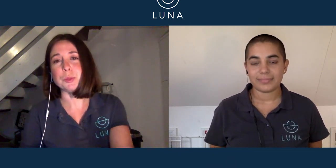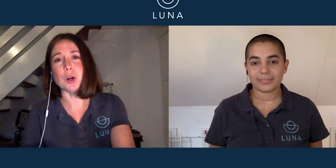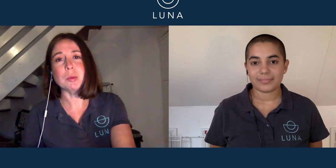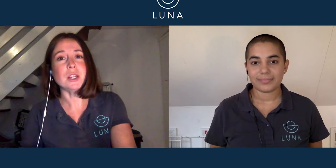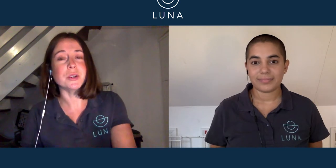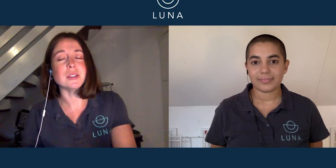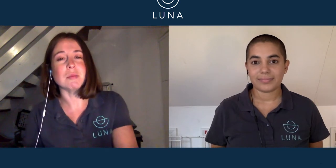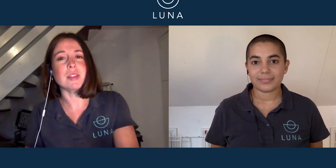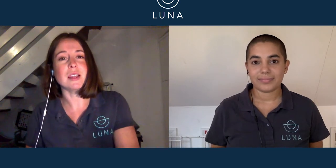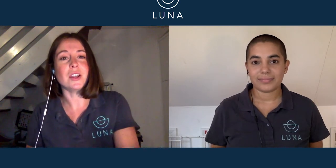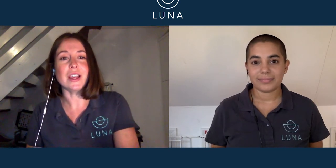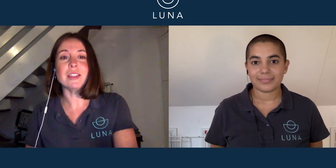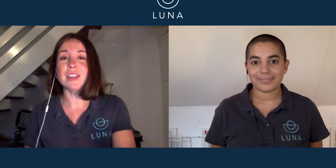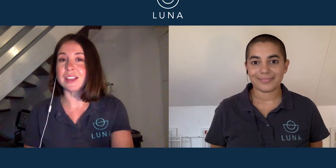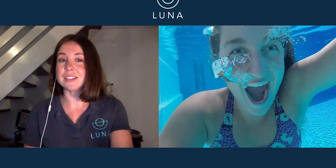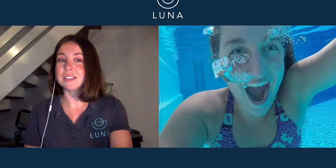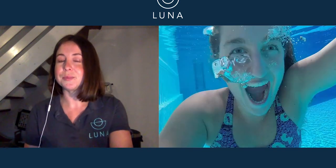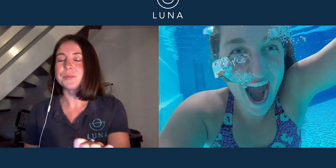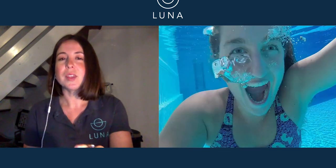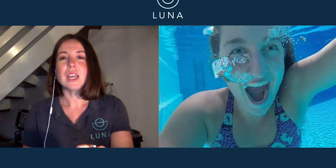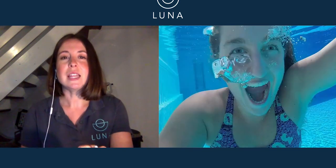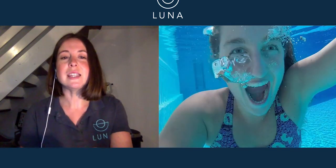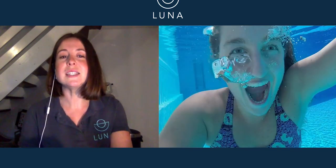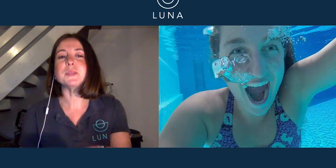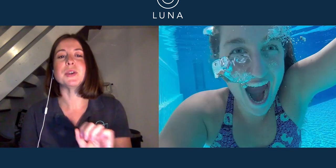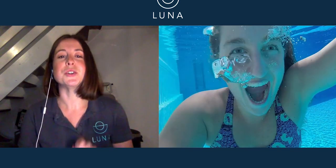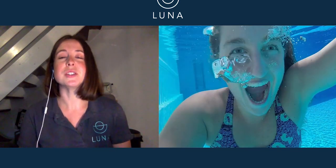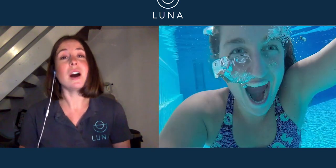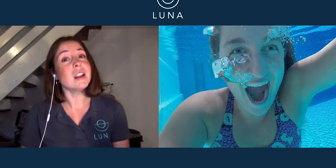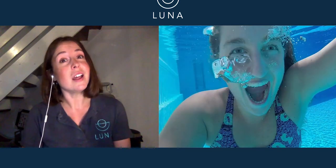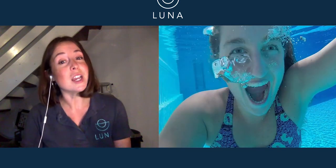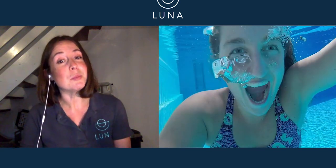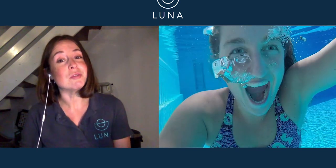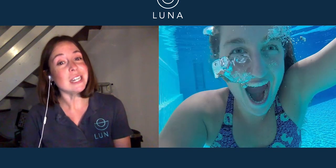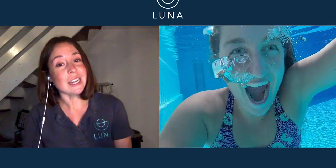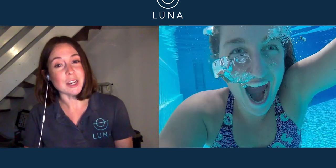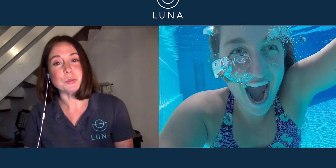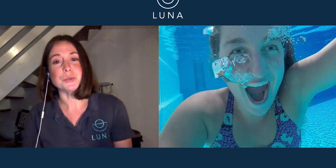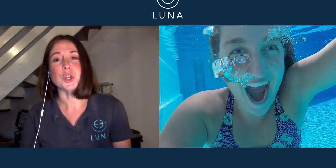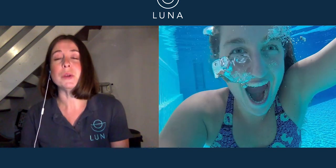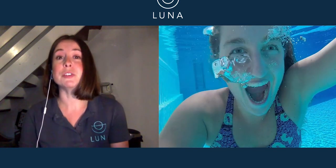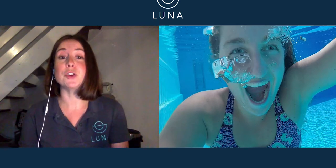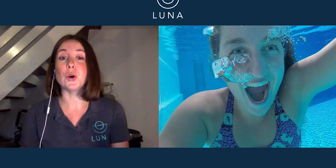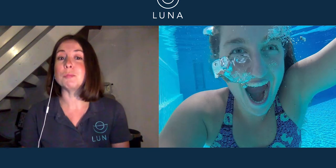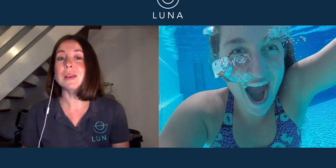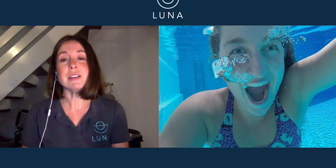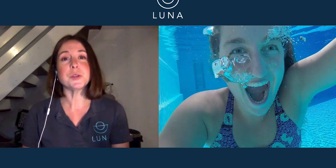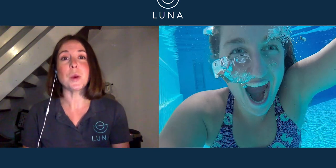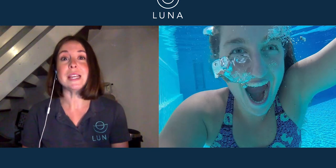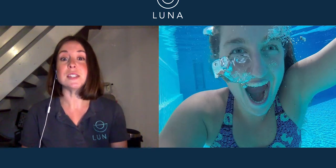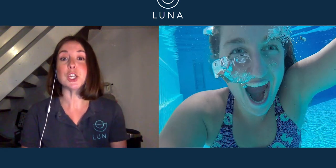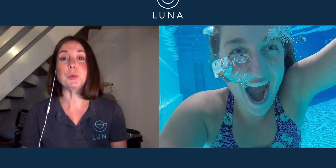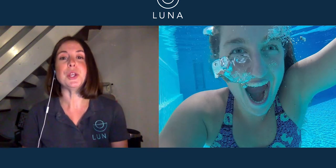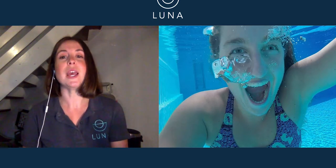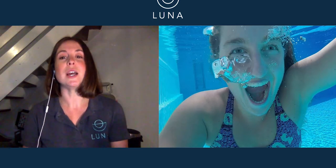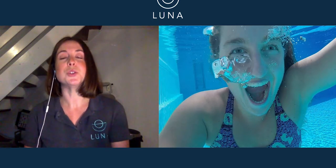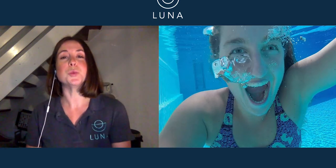probably look something like this. This is because unlike marine animals who have evolved myriad ways to communicate underwater,